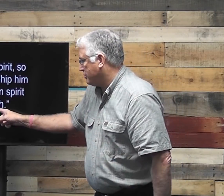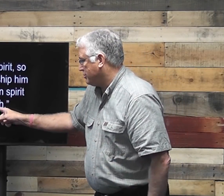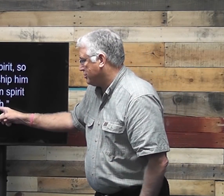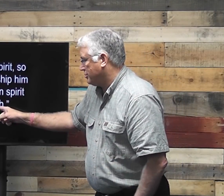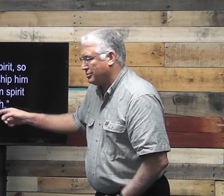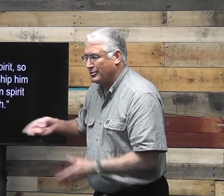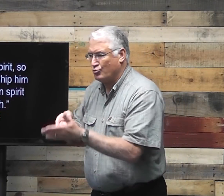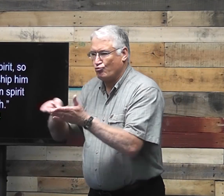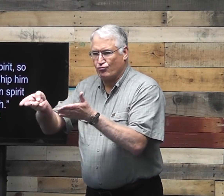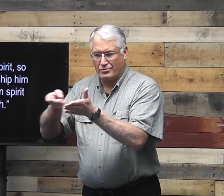truth.